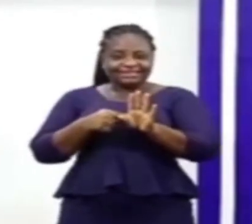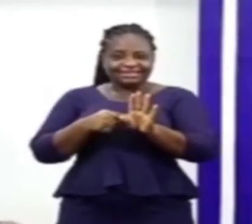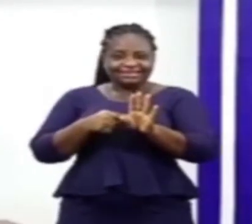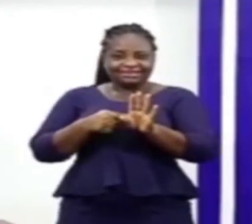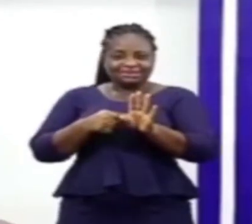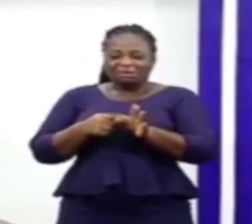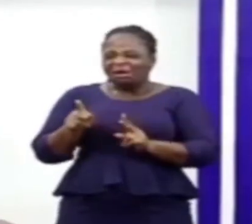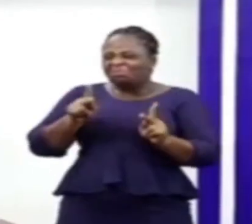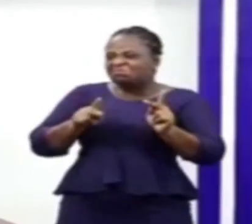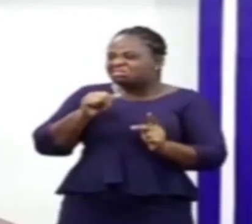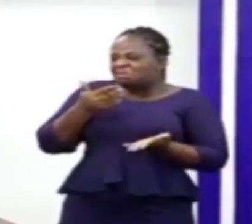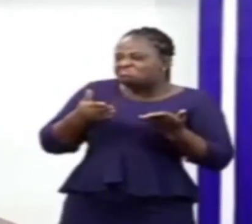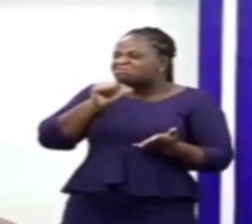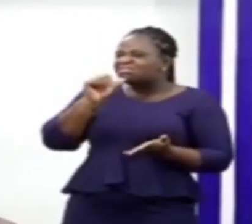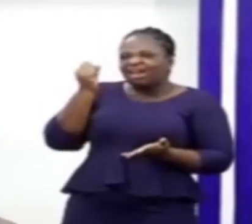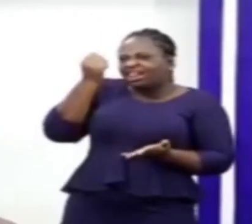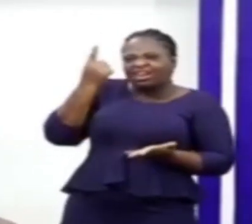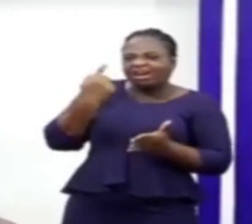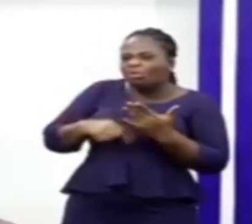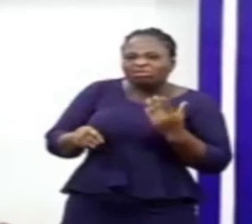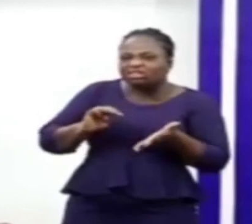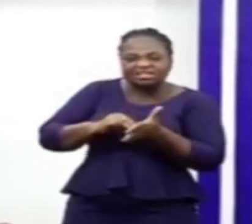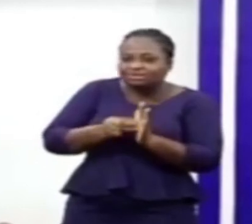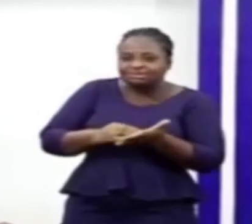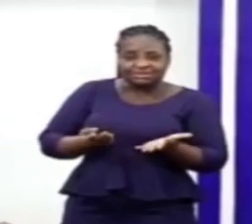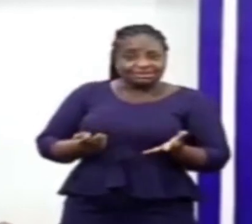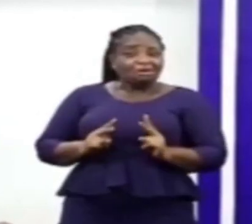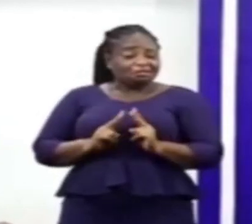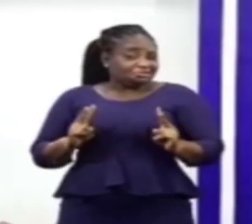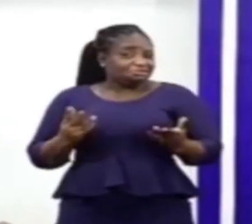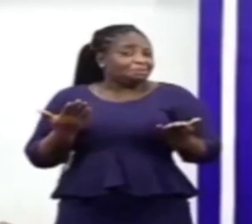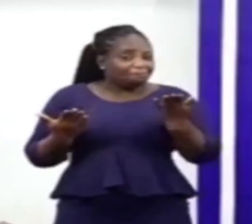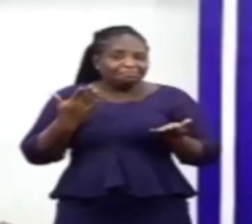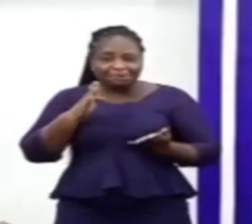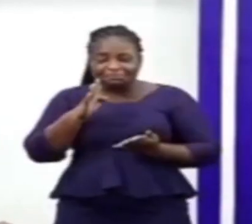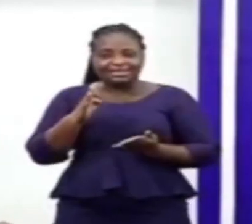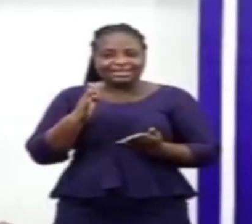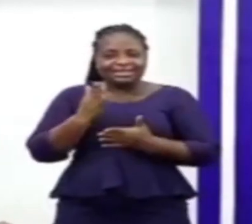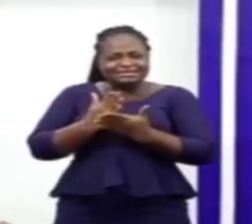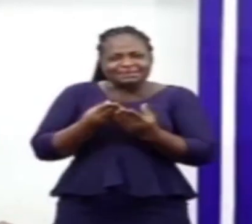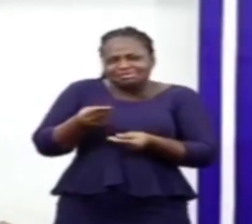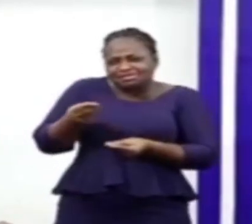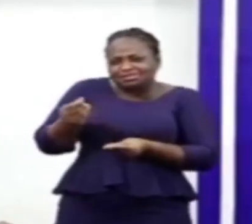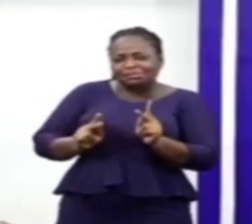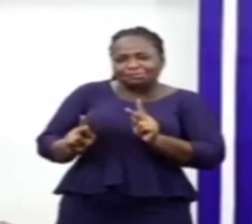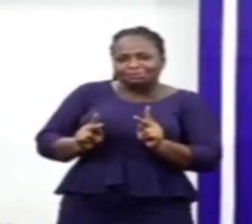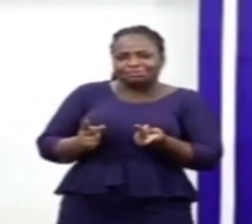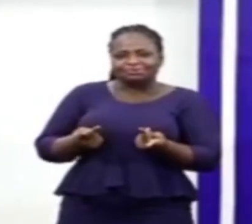people may not understand what it is. So, obviously, some few of them